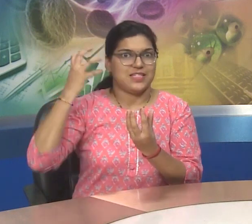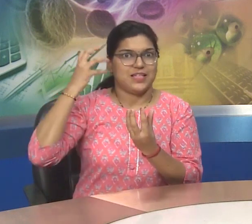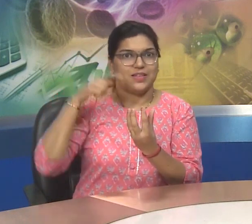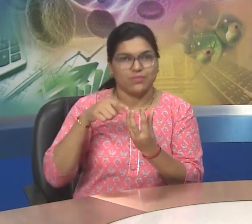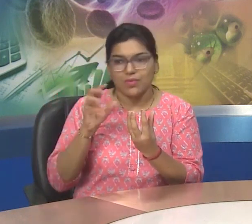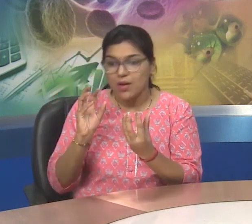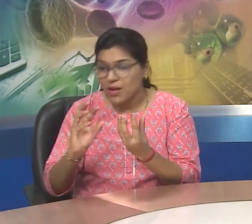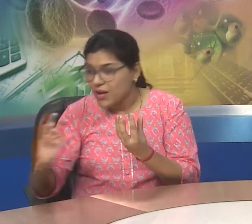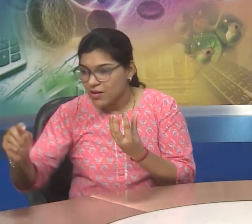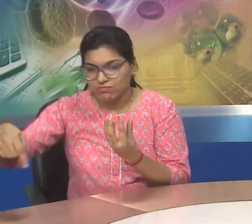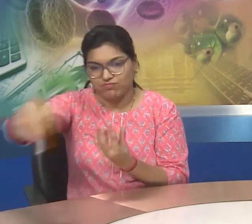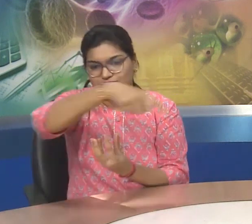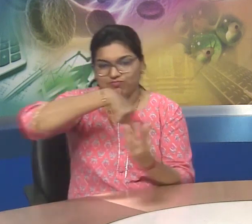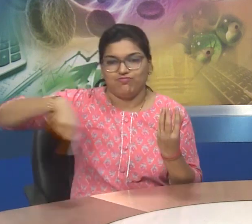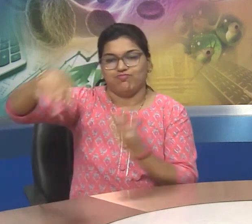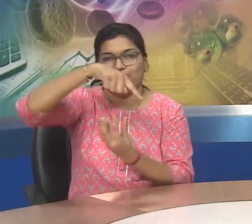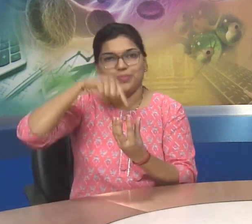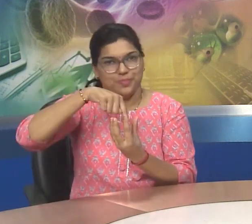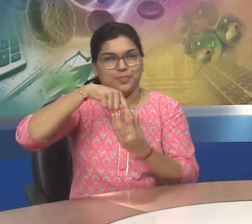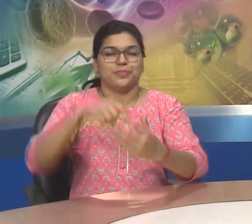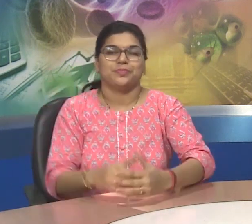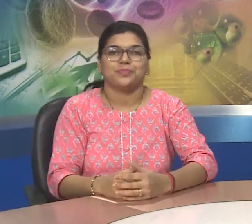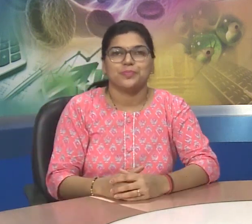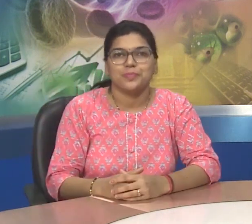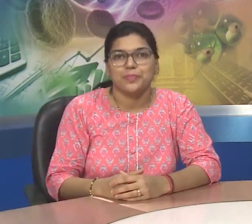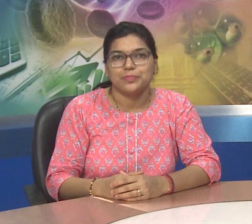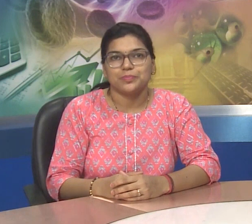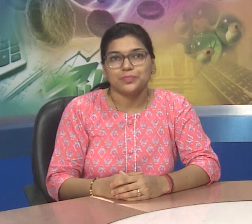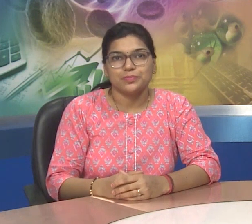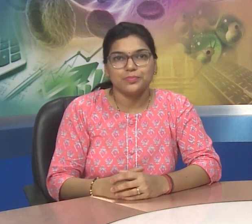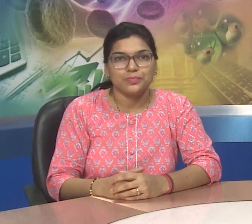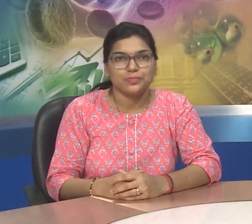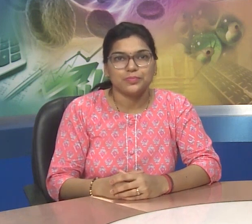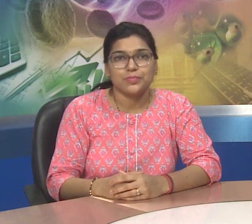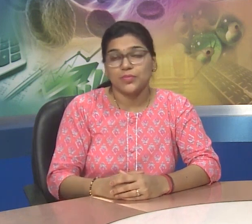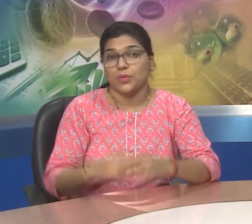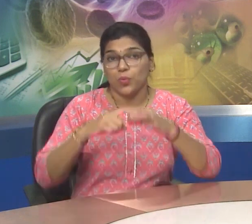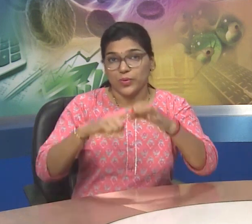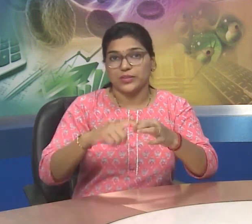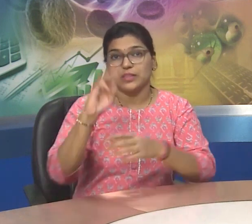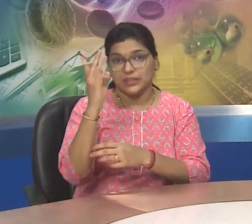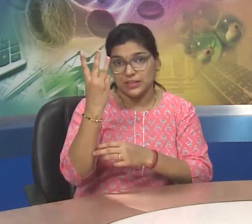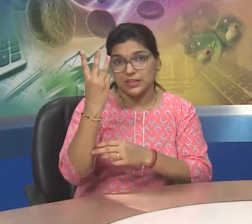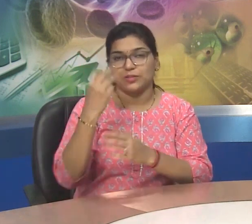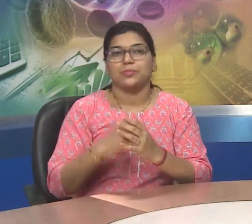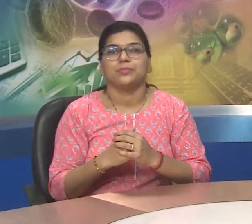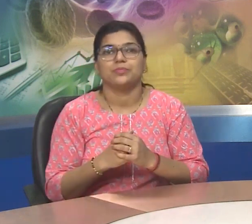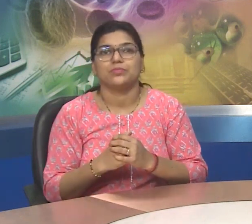Sun is the star question third